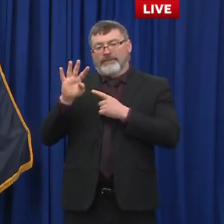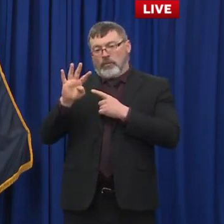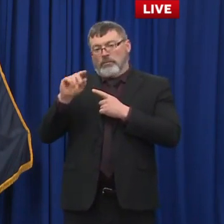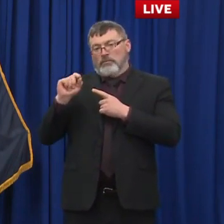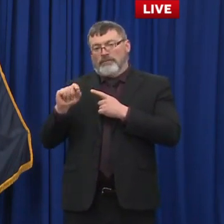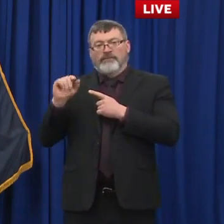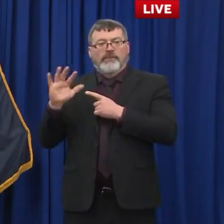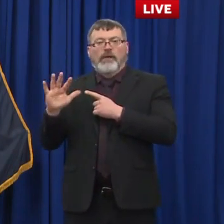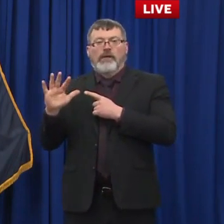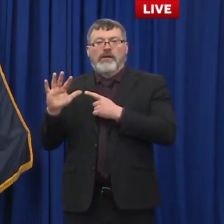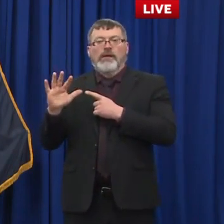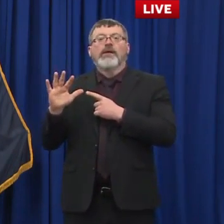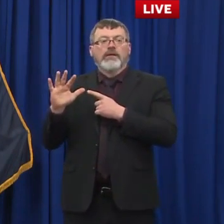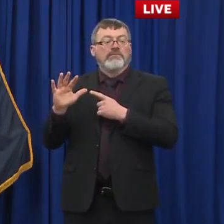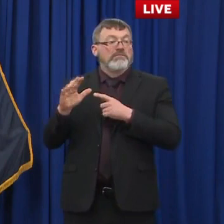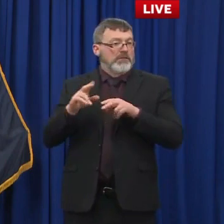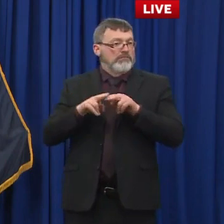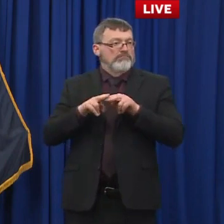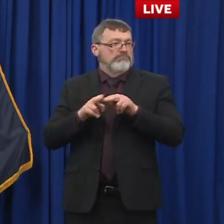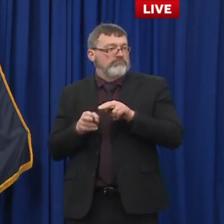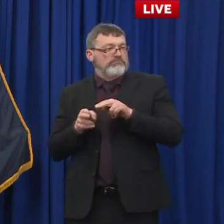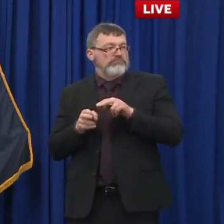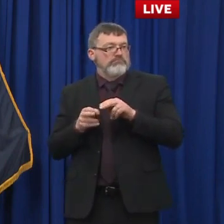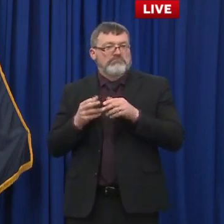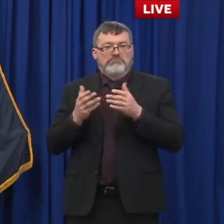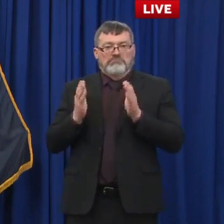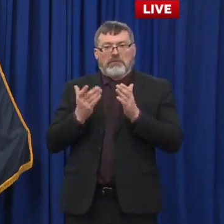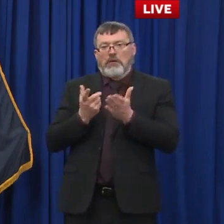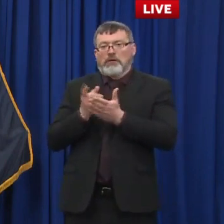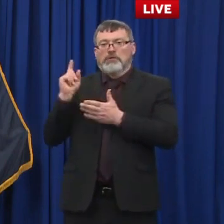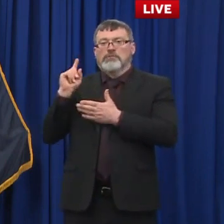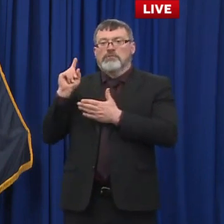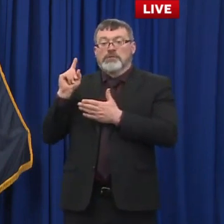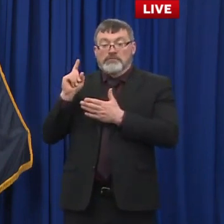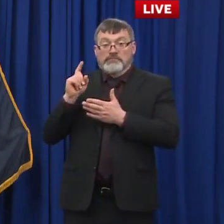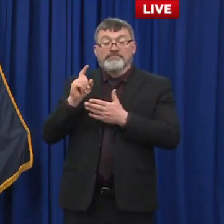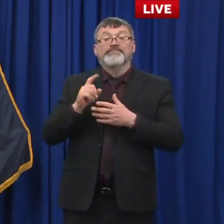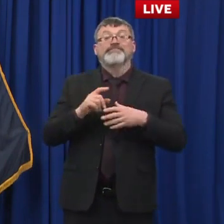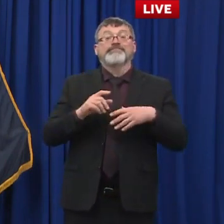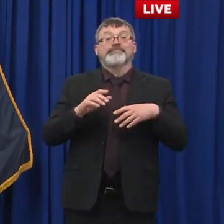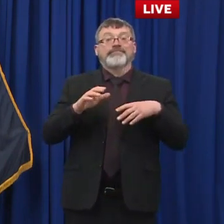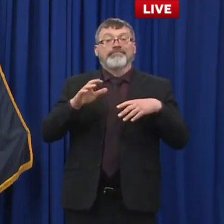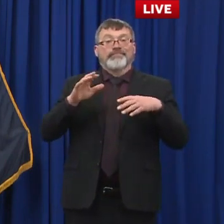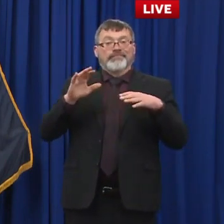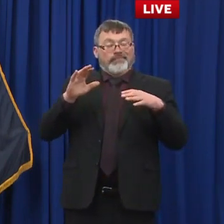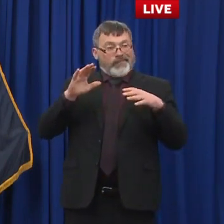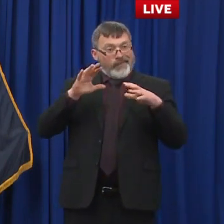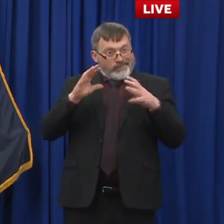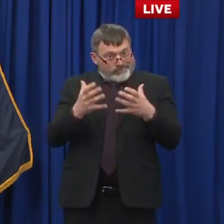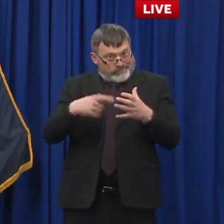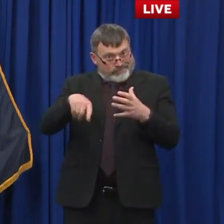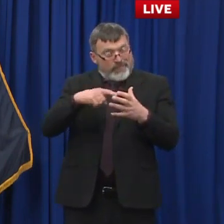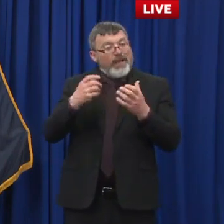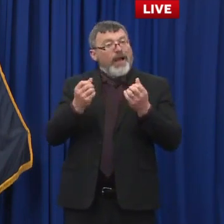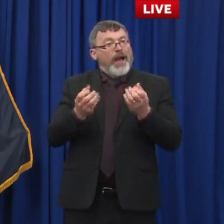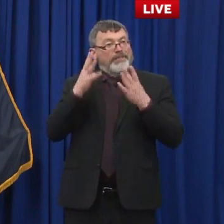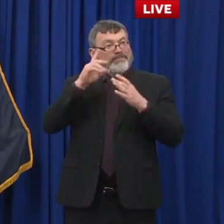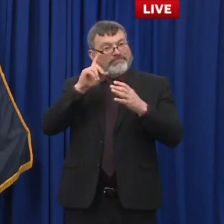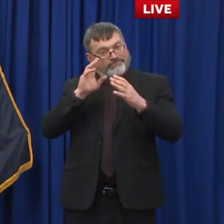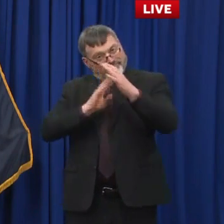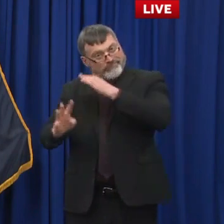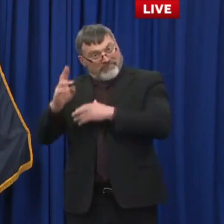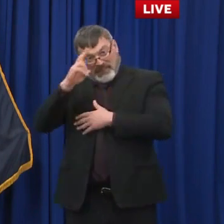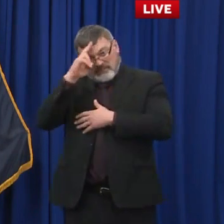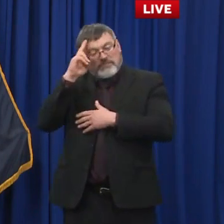hospitalizations, 112 people statewide currently are hospitalized with COVID-19. And then unfortunately, one new person